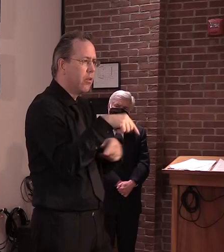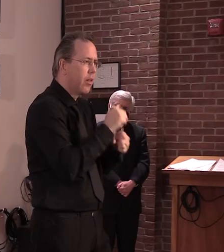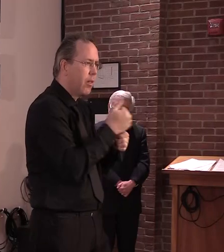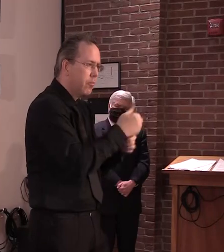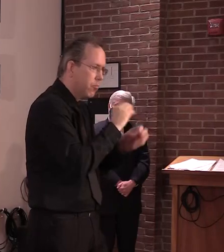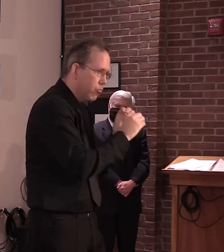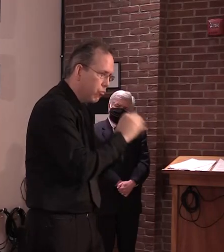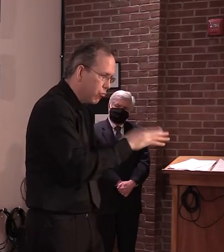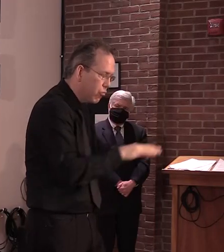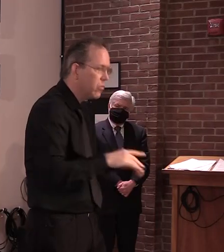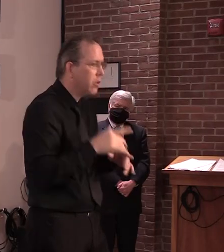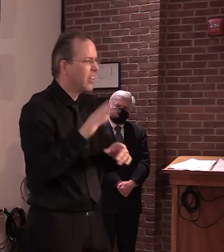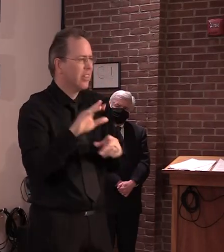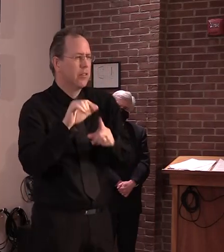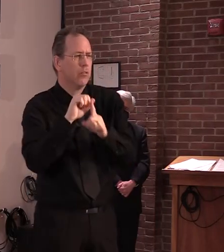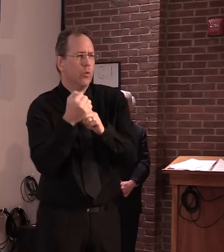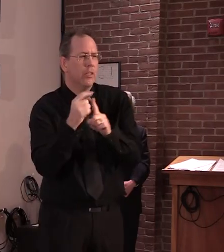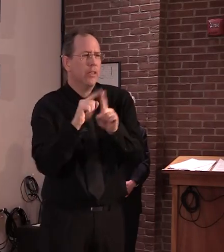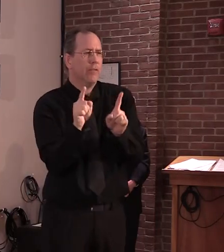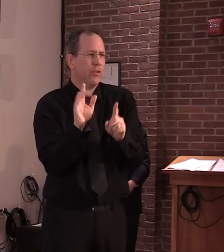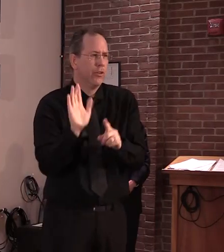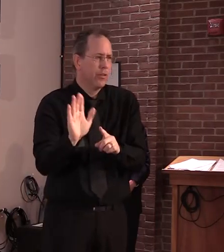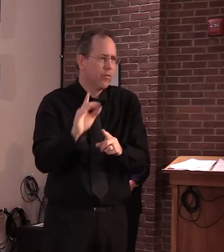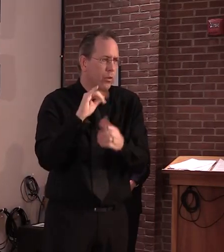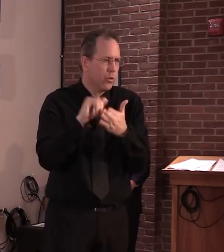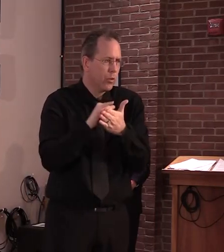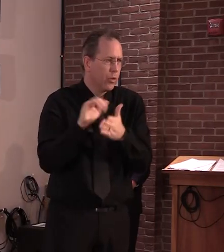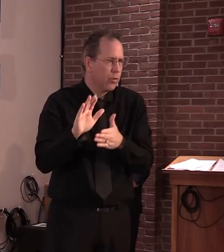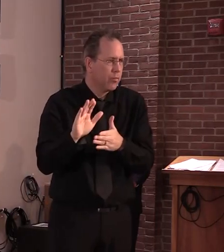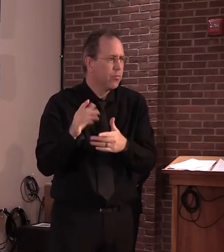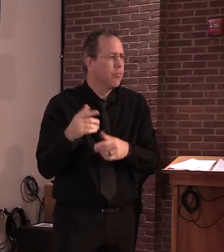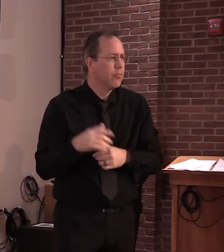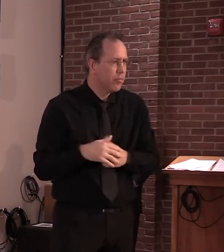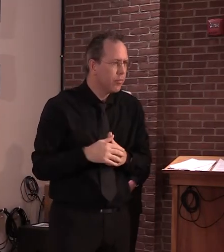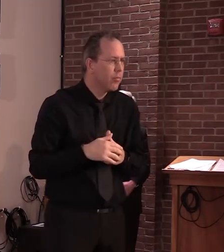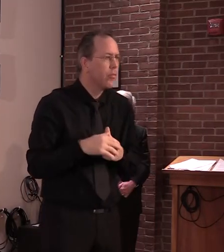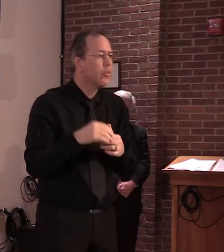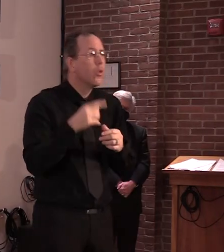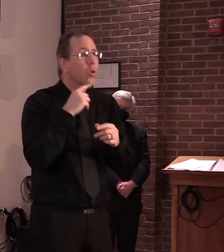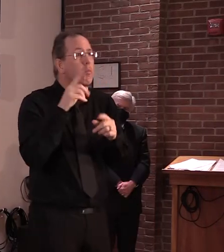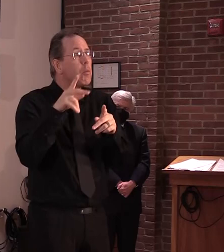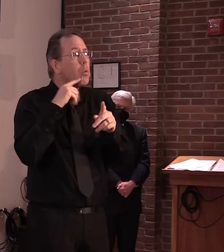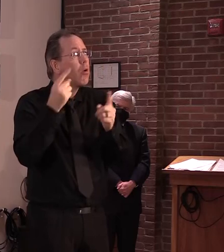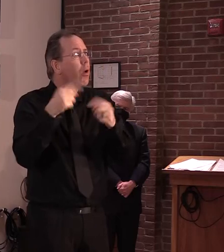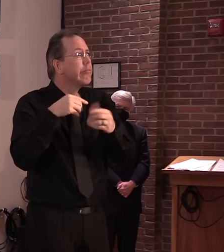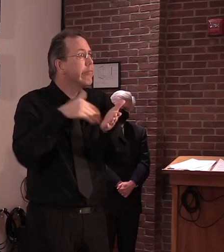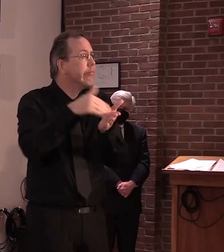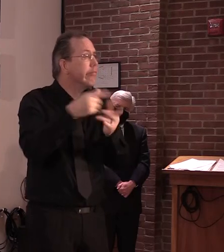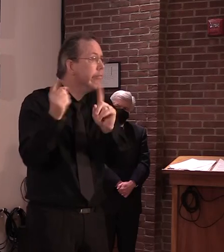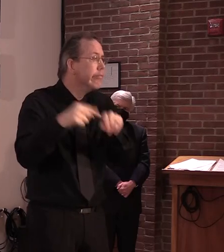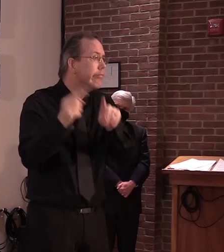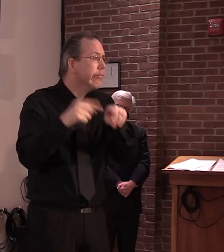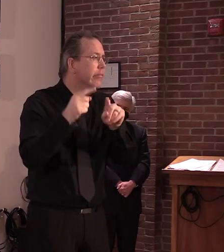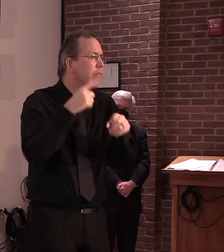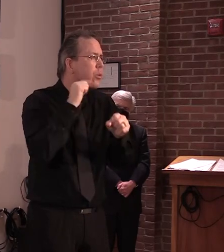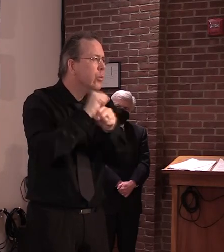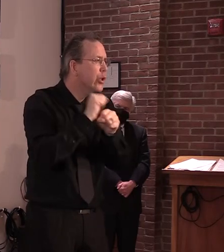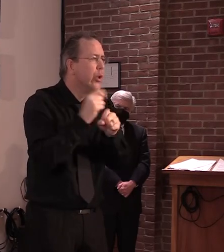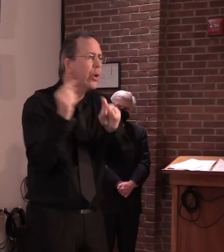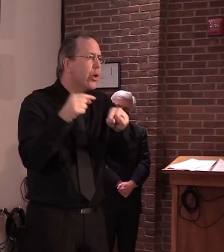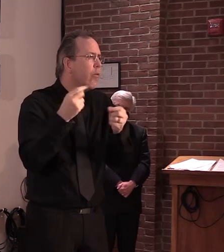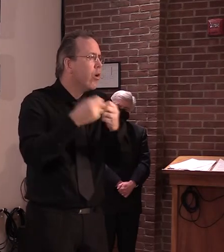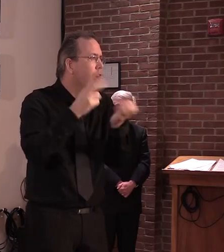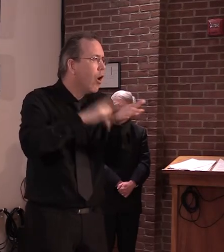also had a little bit of leeway throughout this whole process, because as you might recall, there are some from